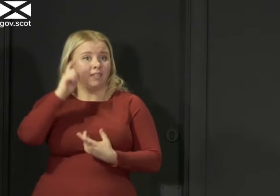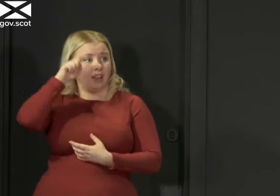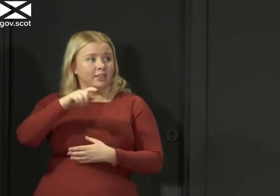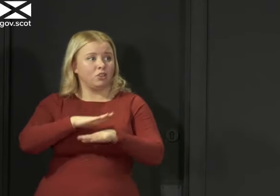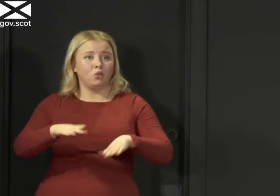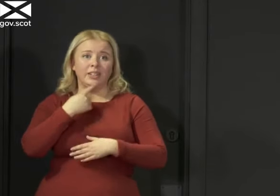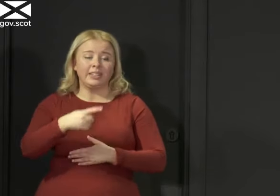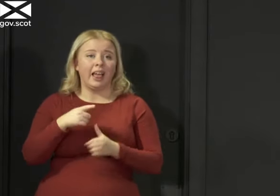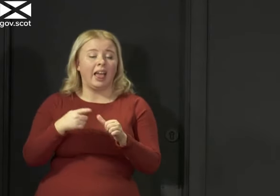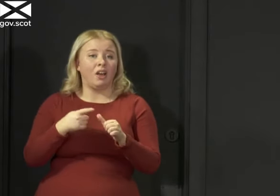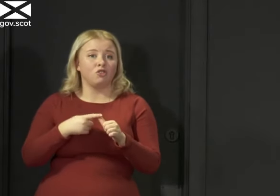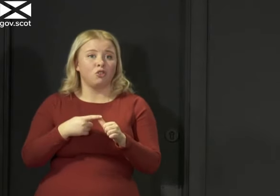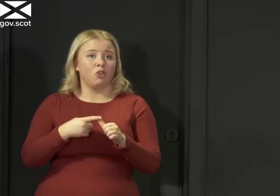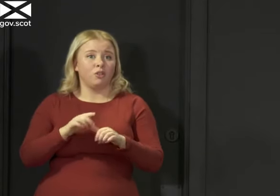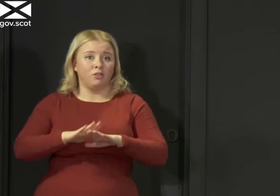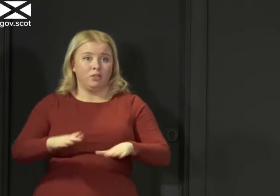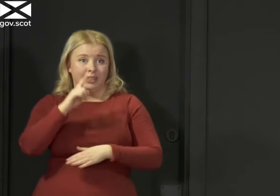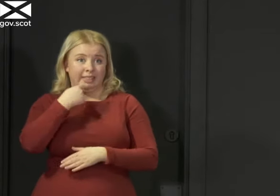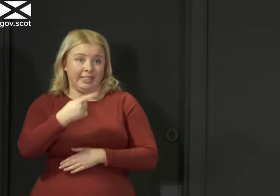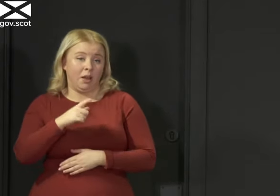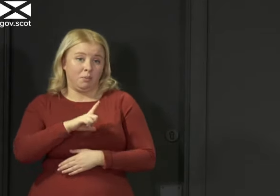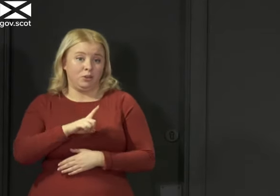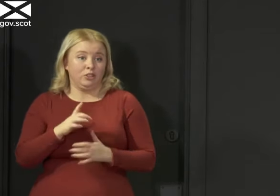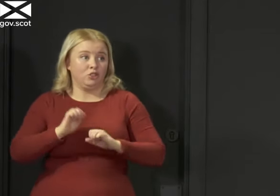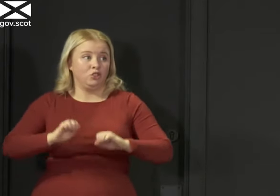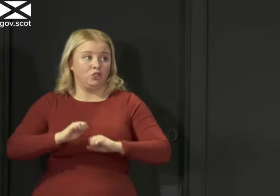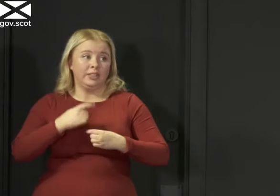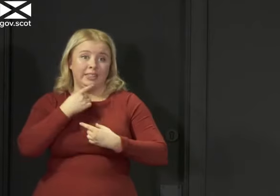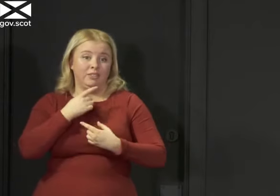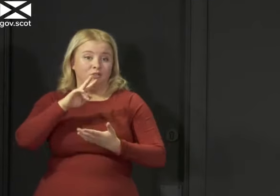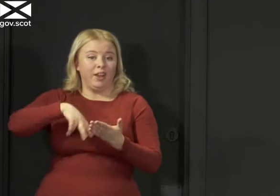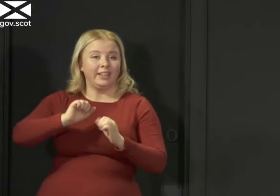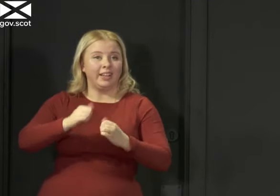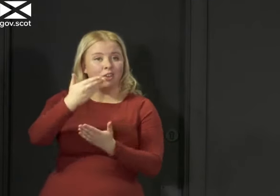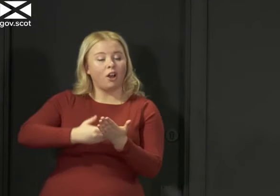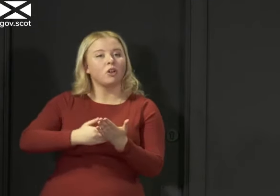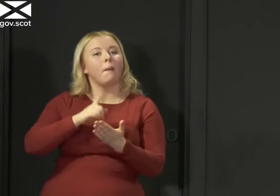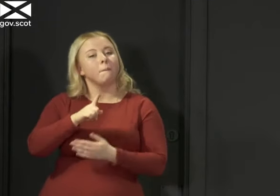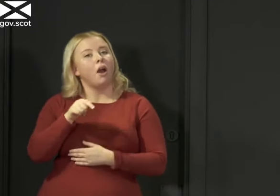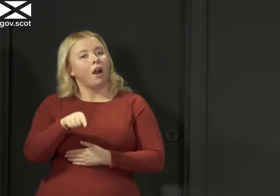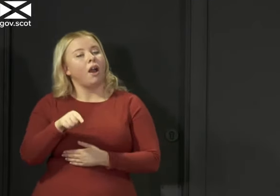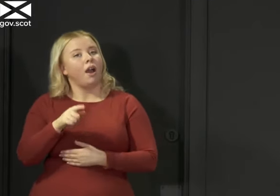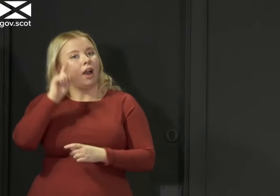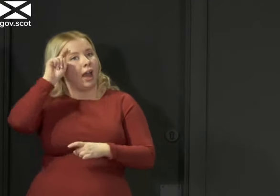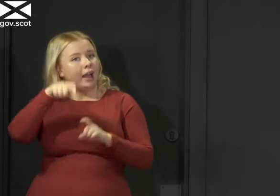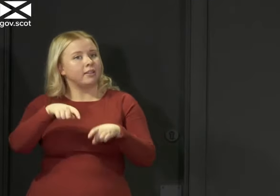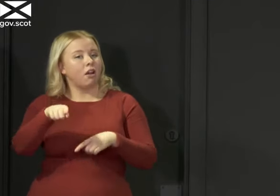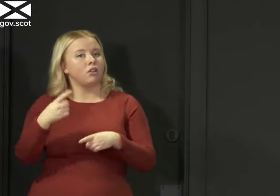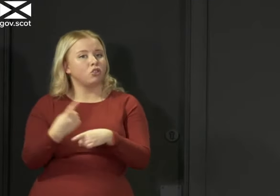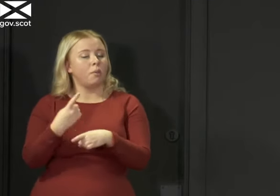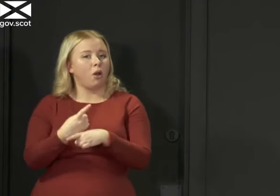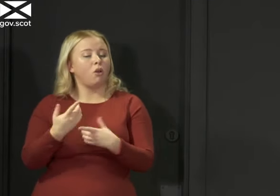Andrew this. I've not had the chance to read his article in full yet. I will do so later. But the kind of ideas that he's talking about,